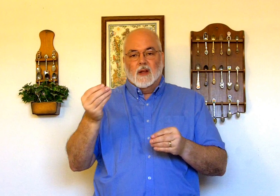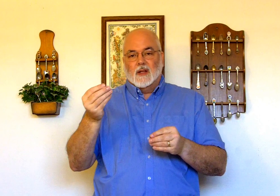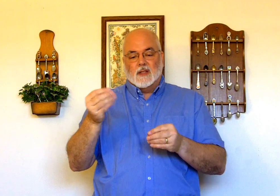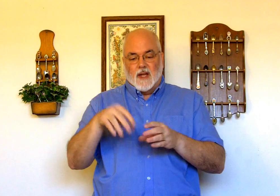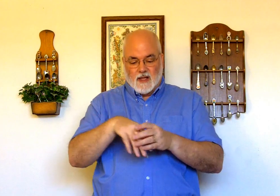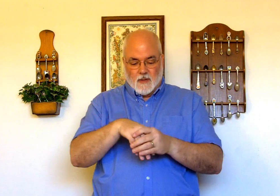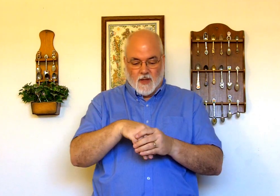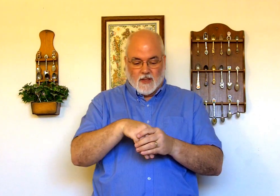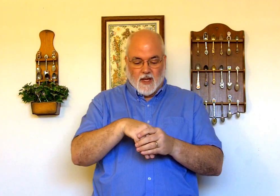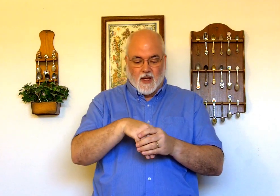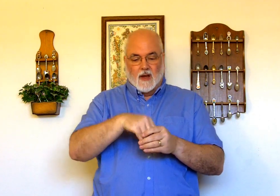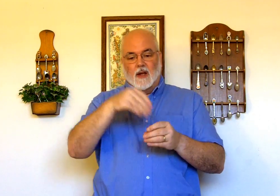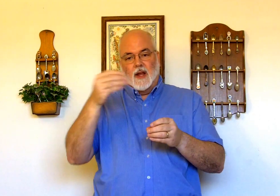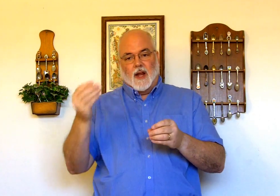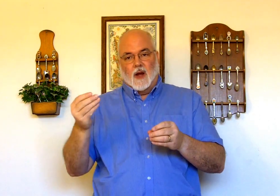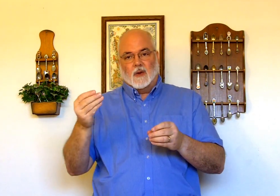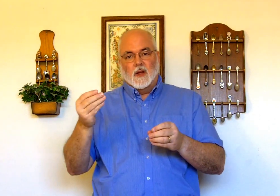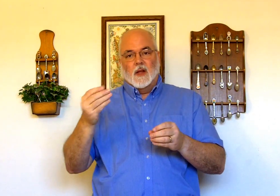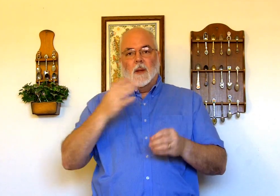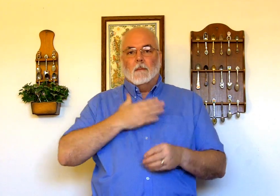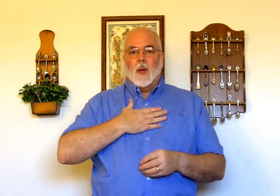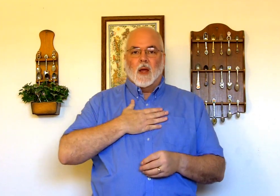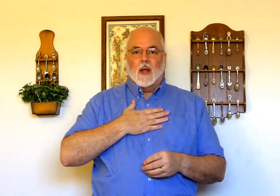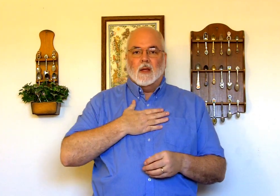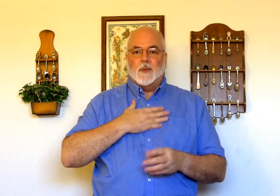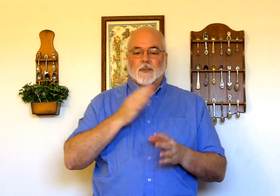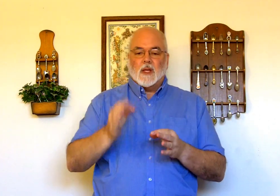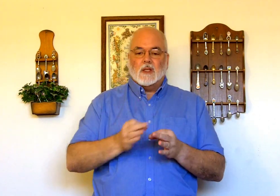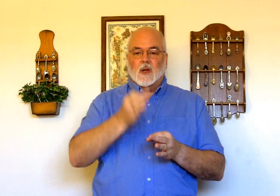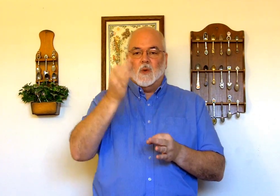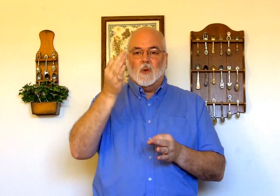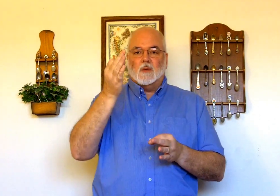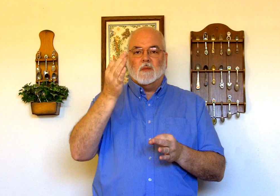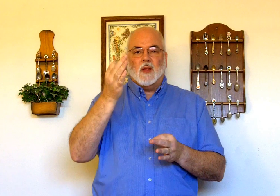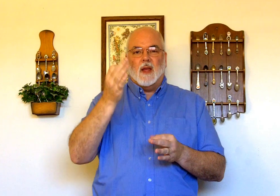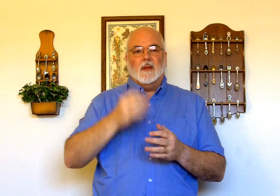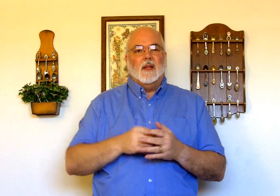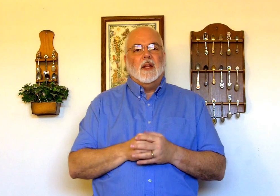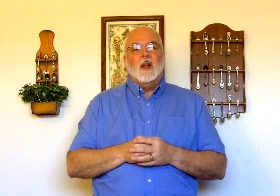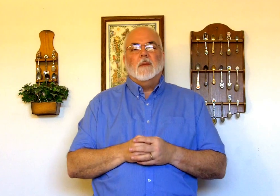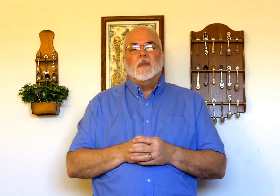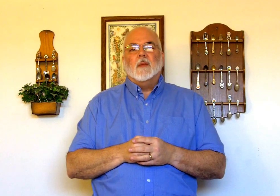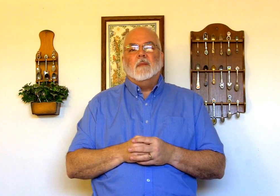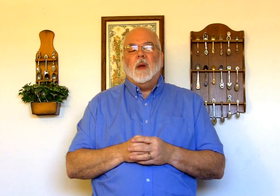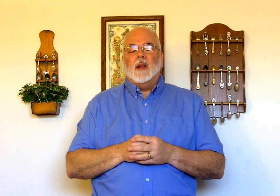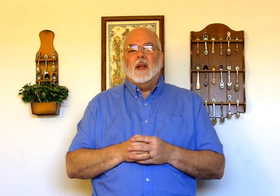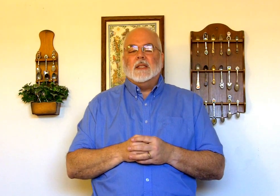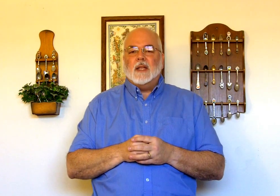is to take something as in and take it out, my soul. Okay? But, instead,